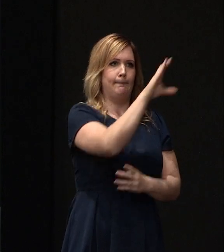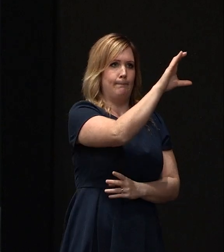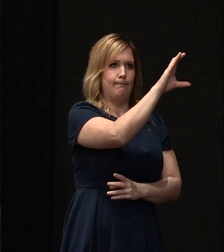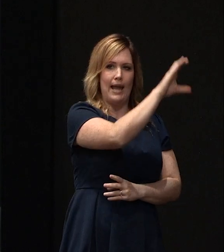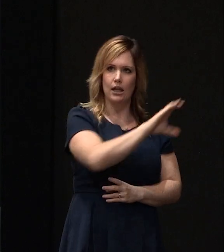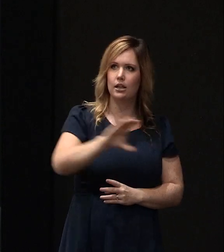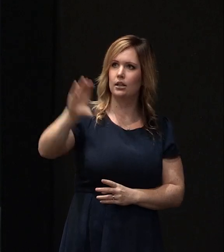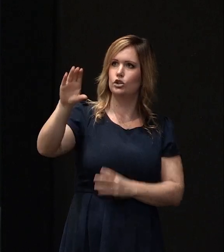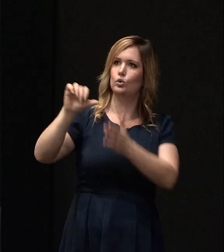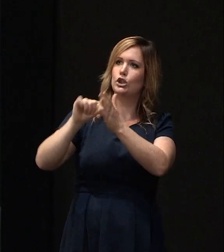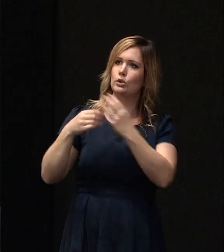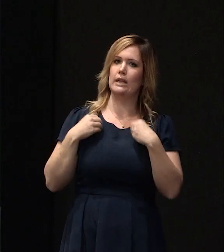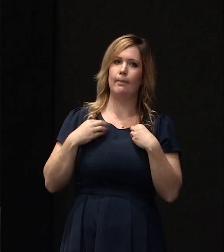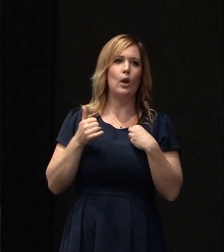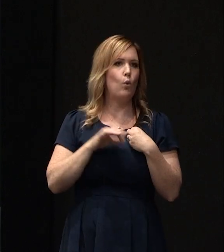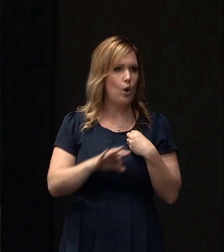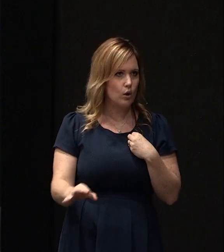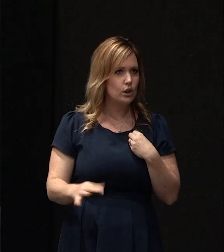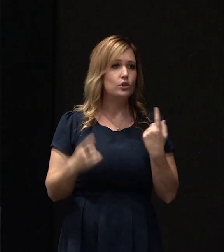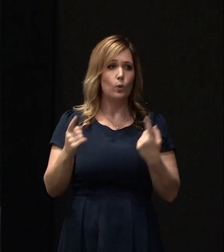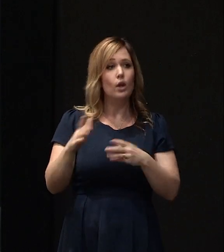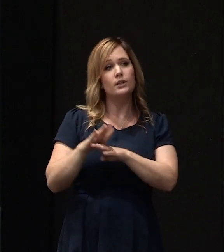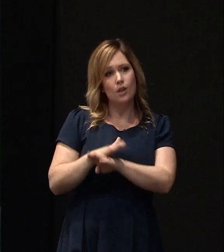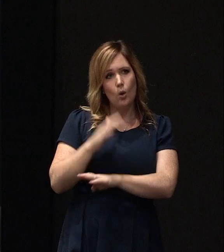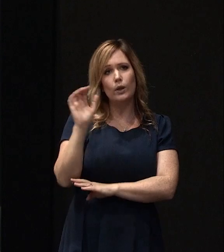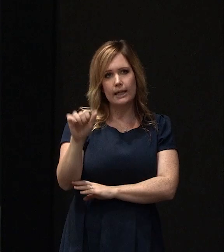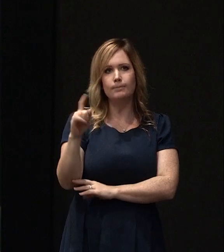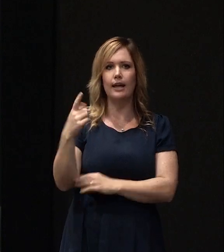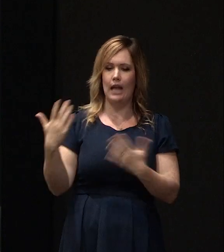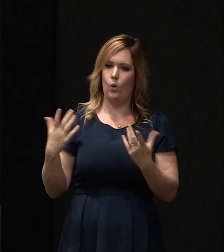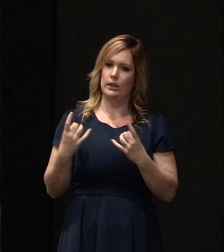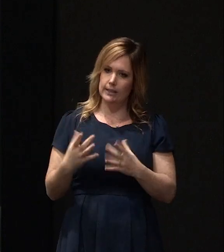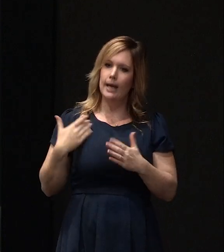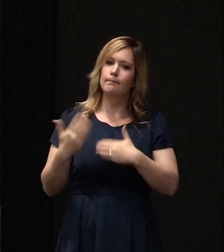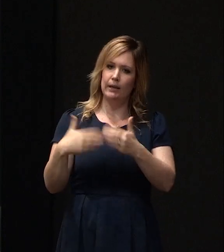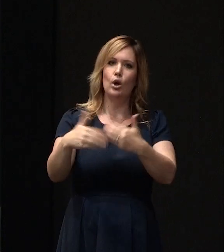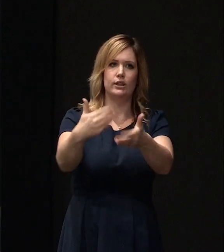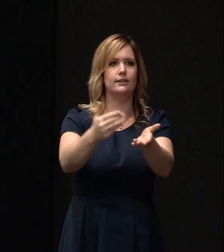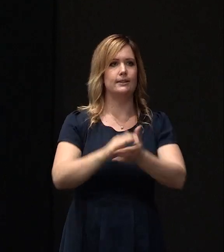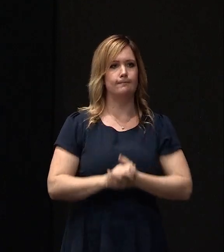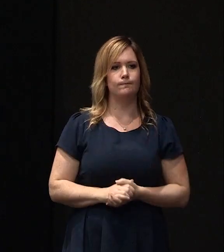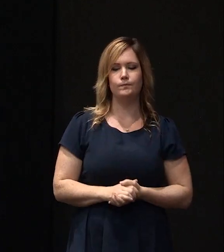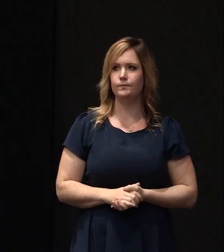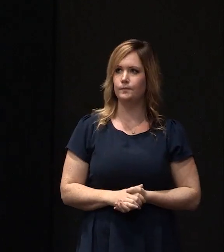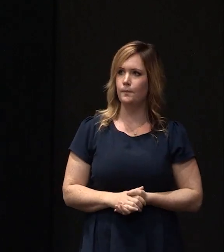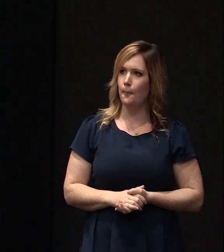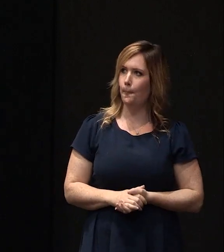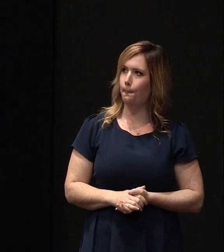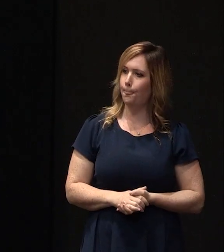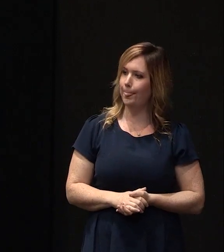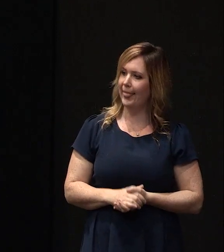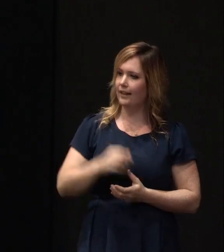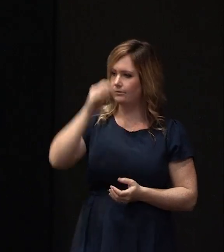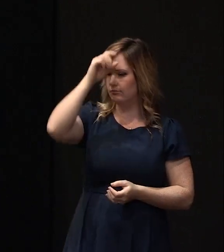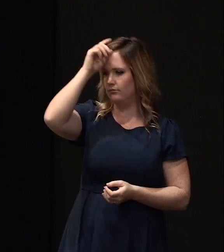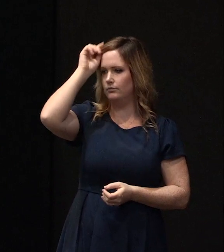to your insurer or not. So while it's been slower, I'd say we are underway and making progress now. I mean, the other thing I'd say